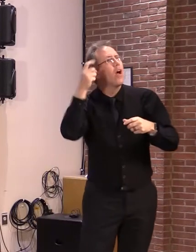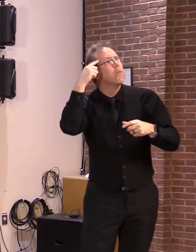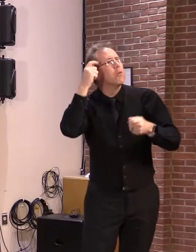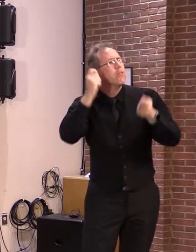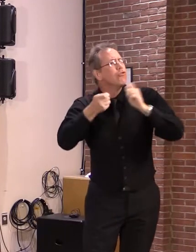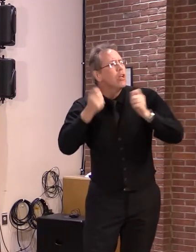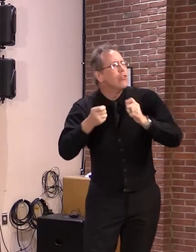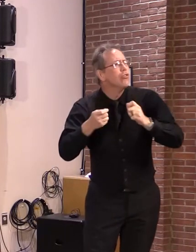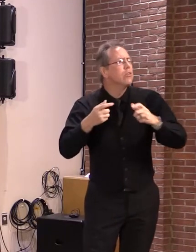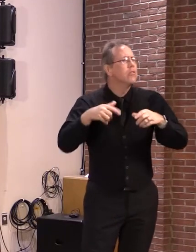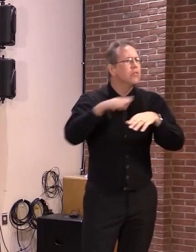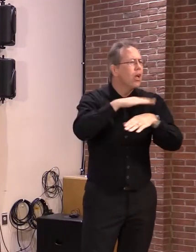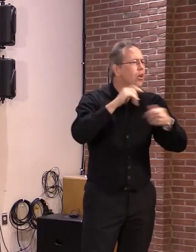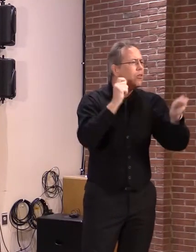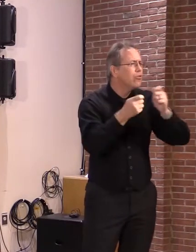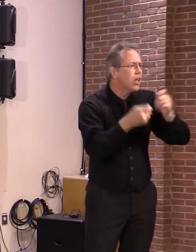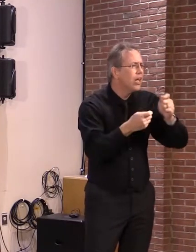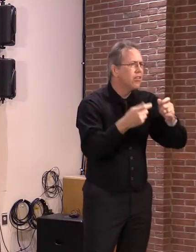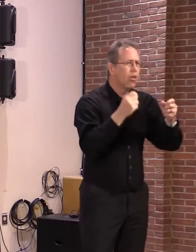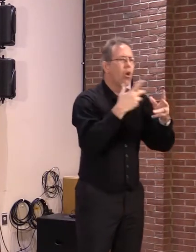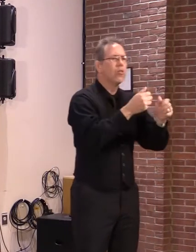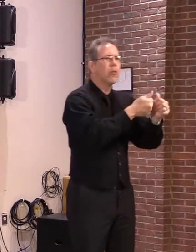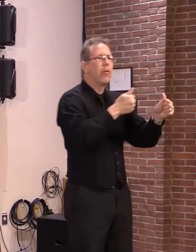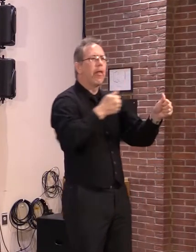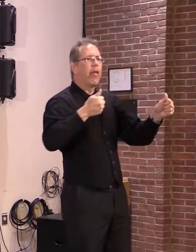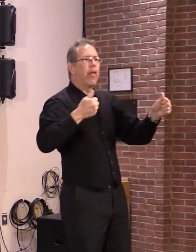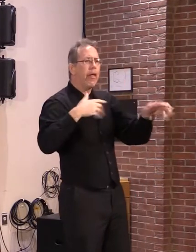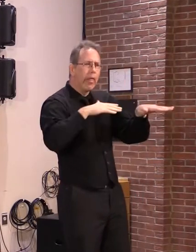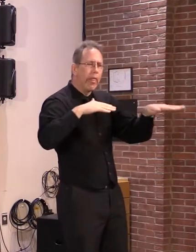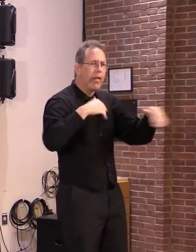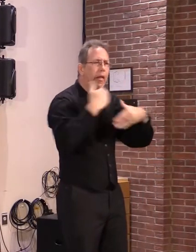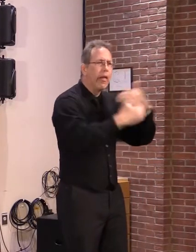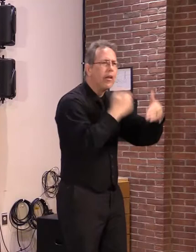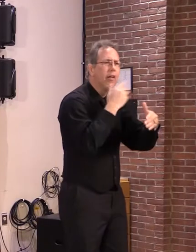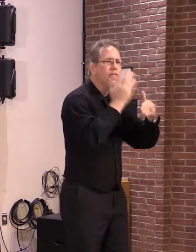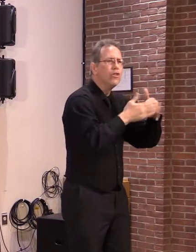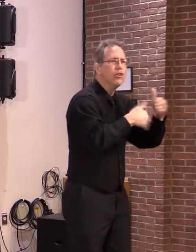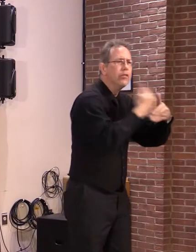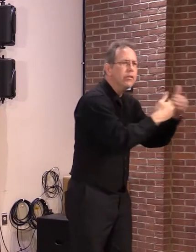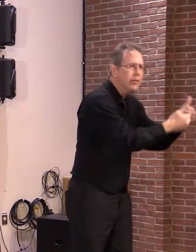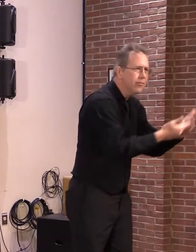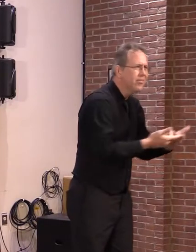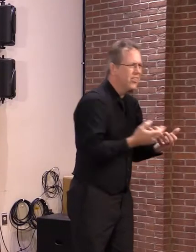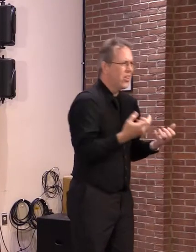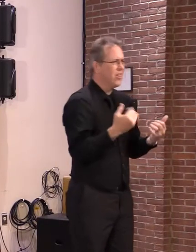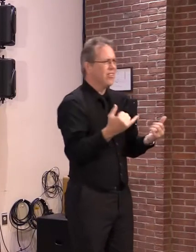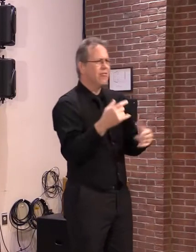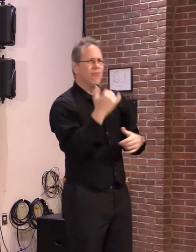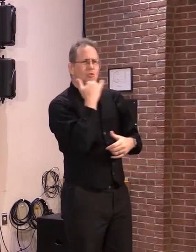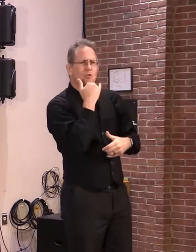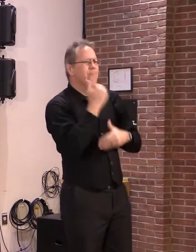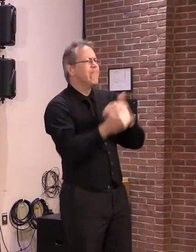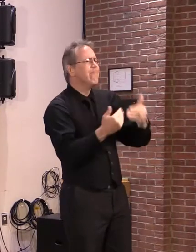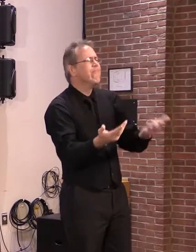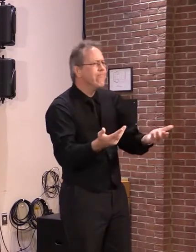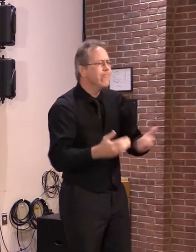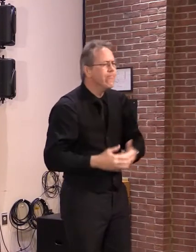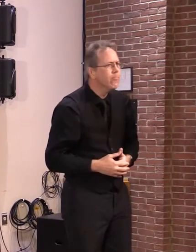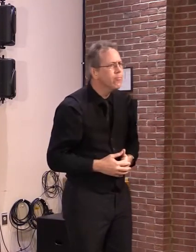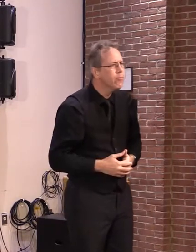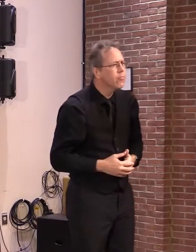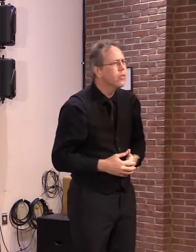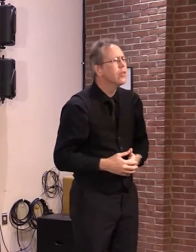likely slow the permitting process, meaning it moves us in the wrong direction. Again, to be clear,